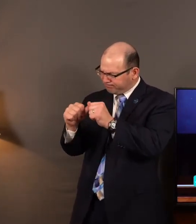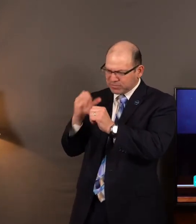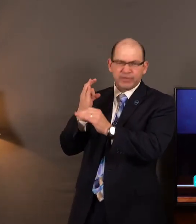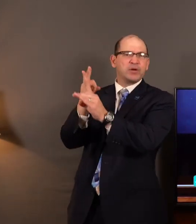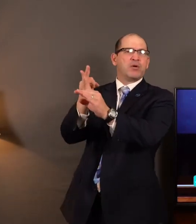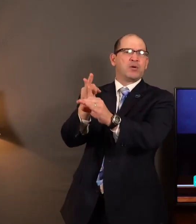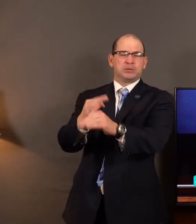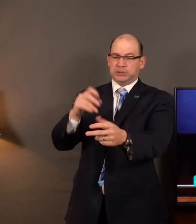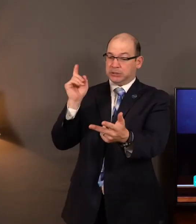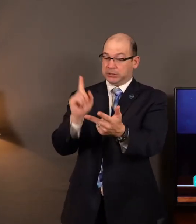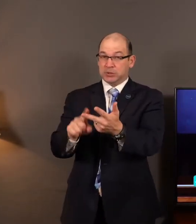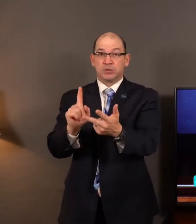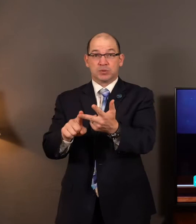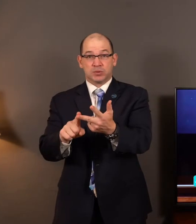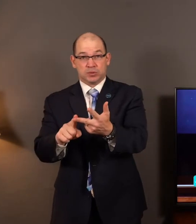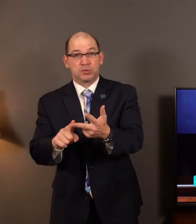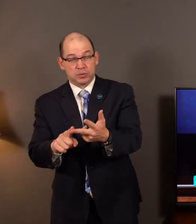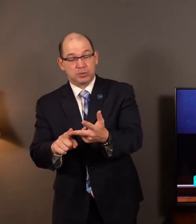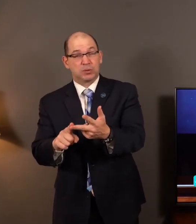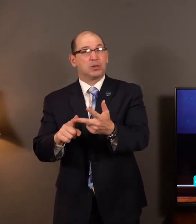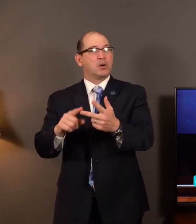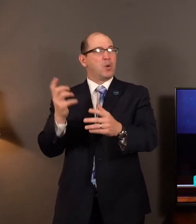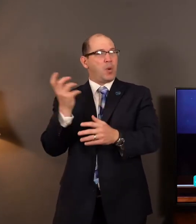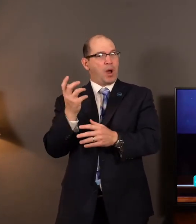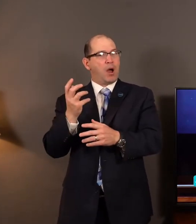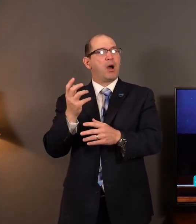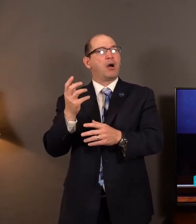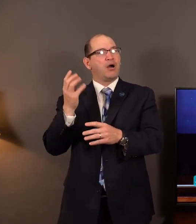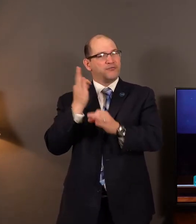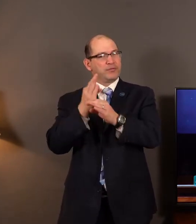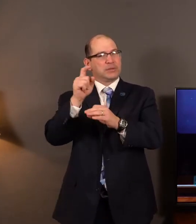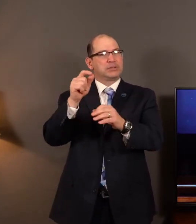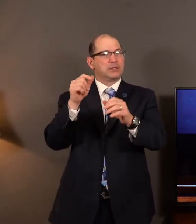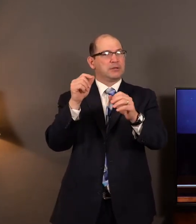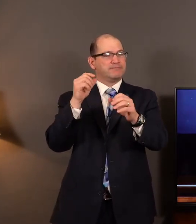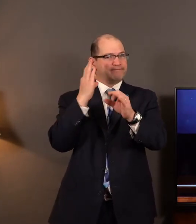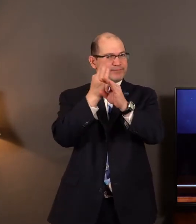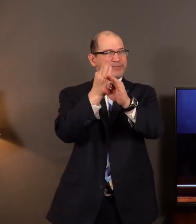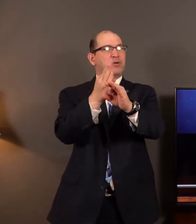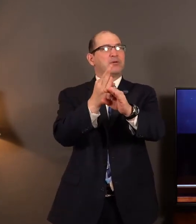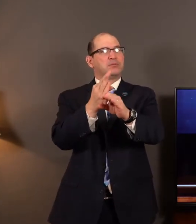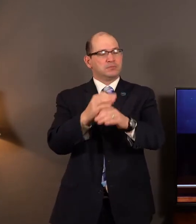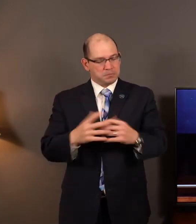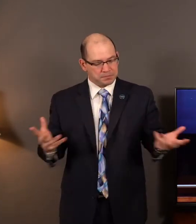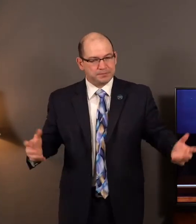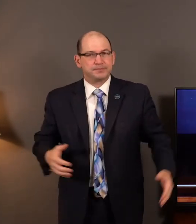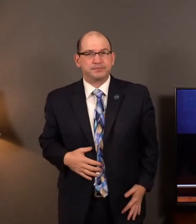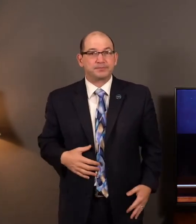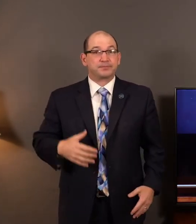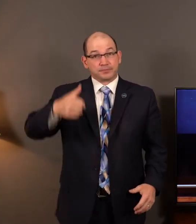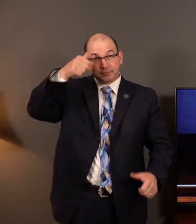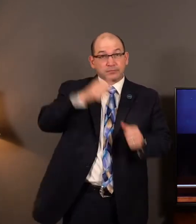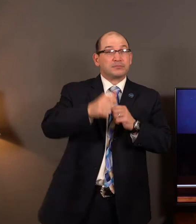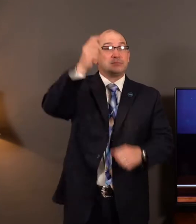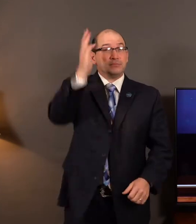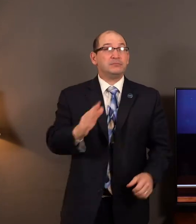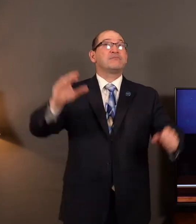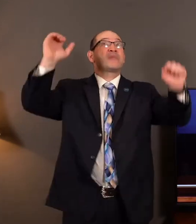God always responds. Isaiah says, Yea, before the day was, I am He, and there is none that can deliver out of my hand. I